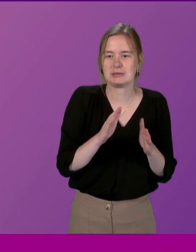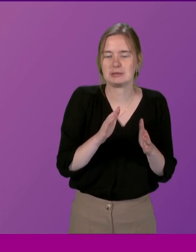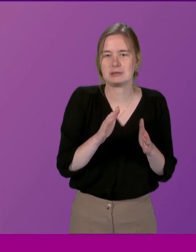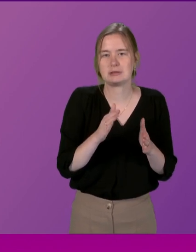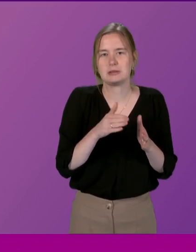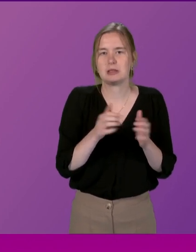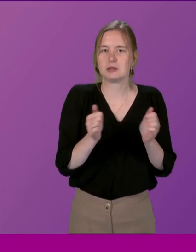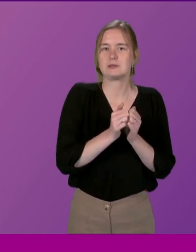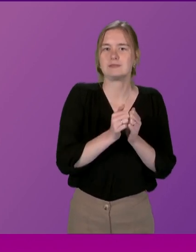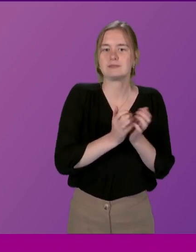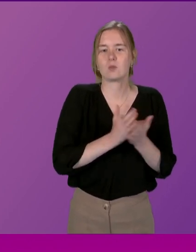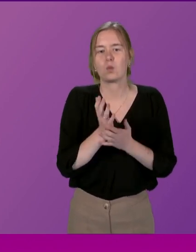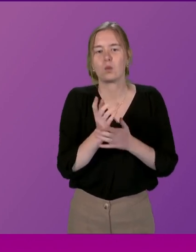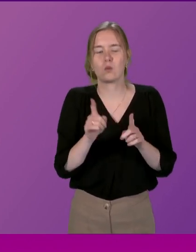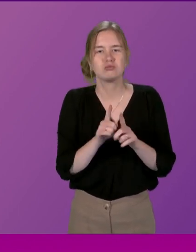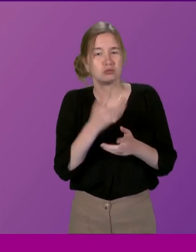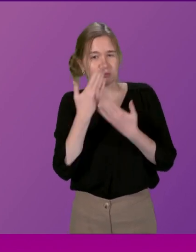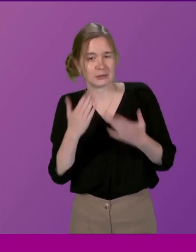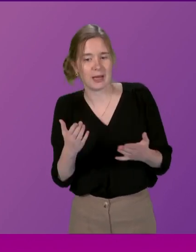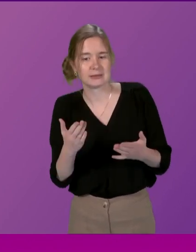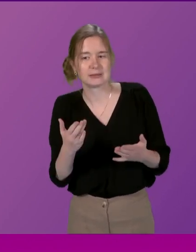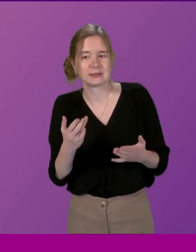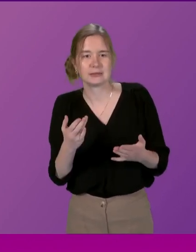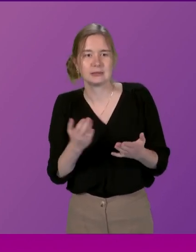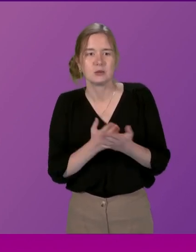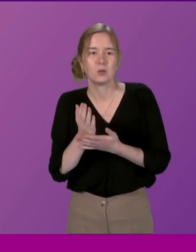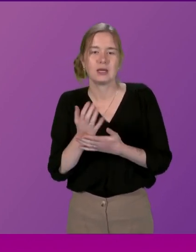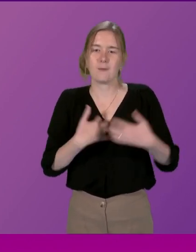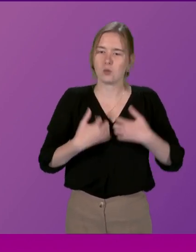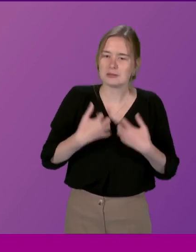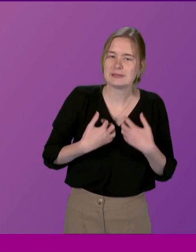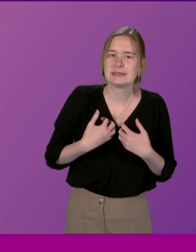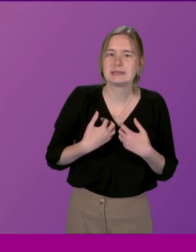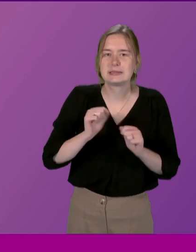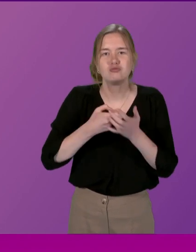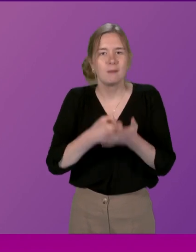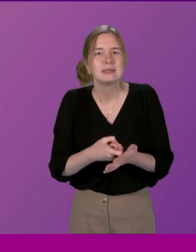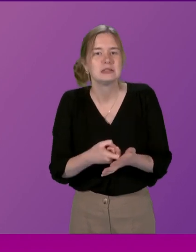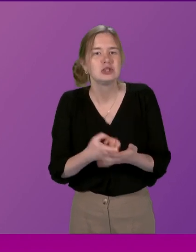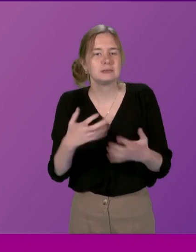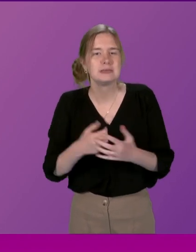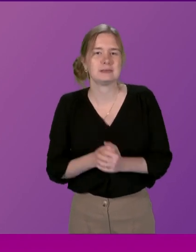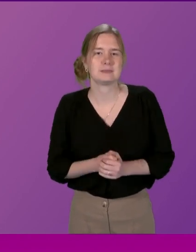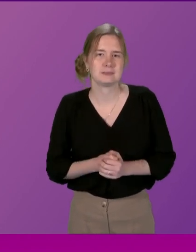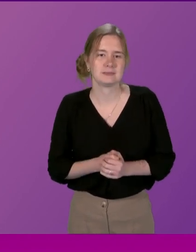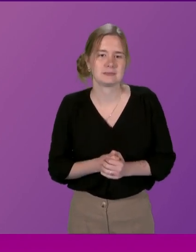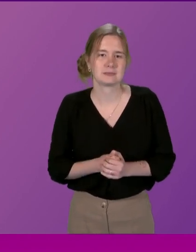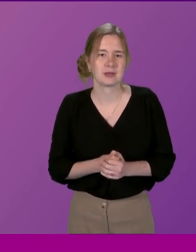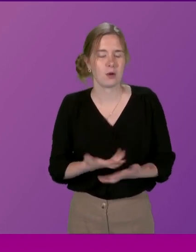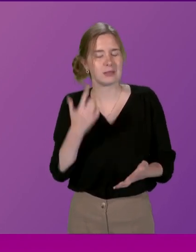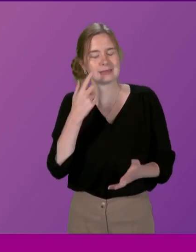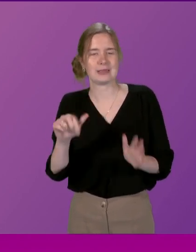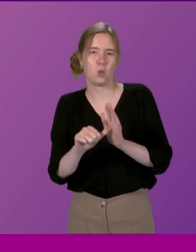ourselves in the chamber And we therefore respect what has motivated these recommendations But also see real